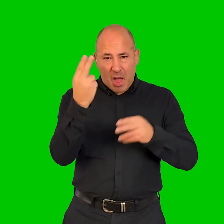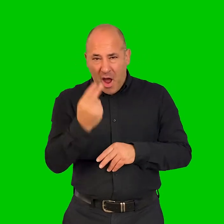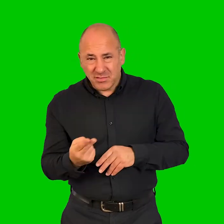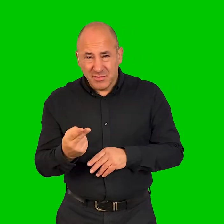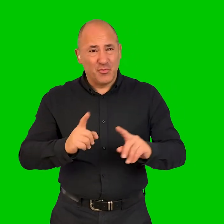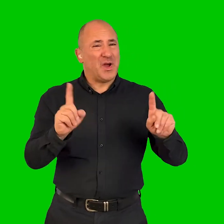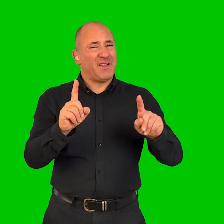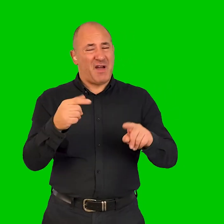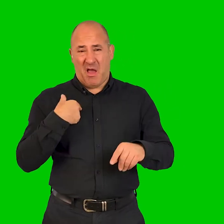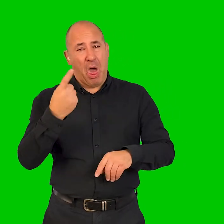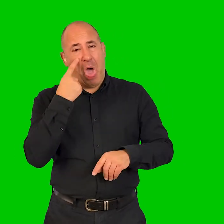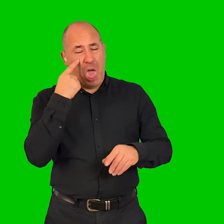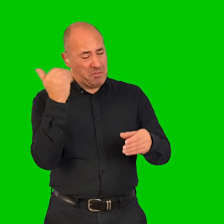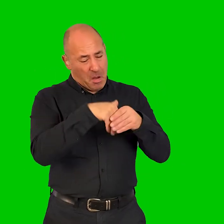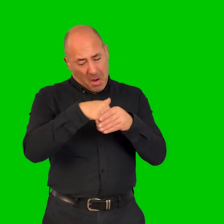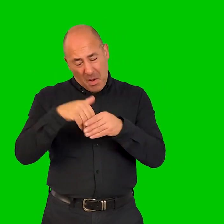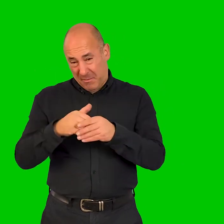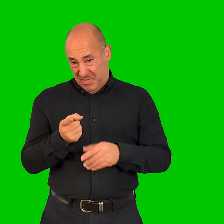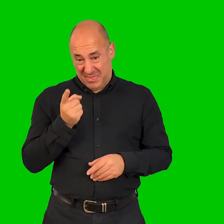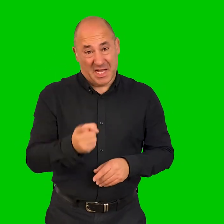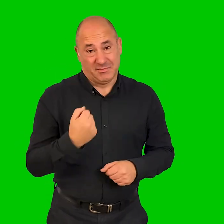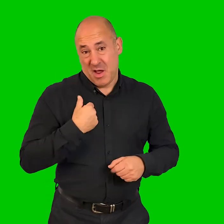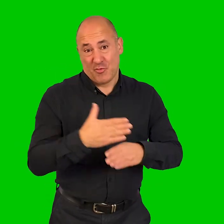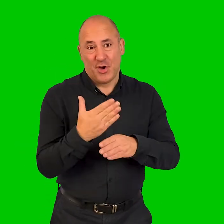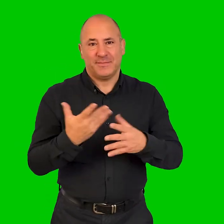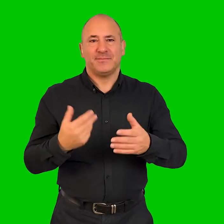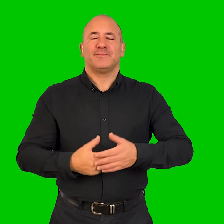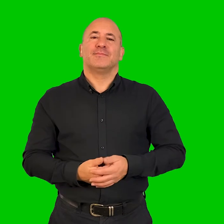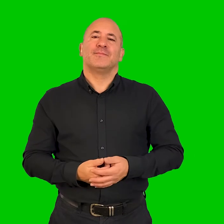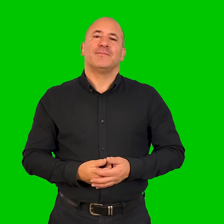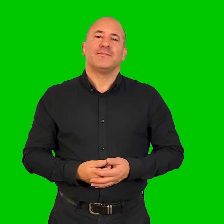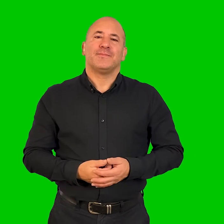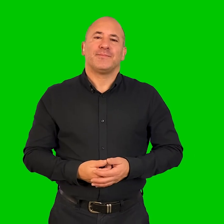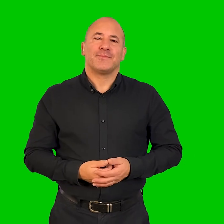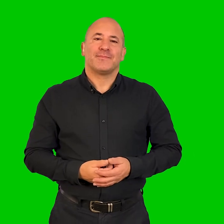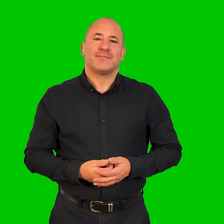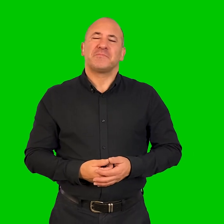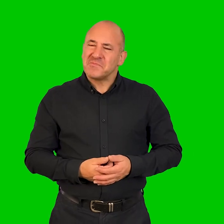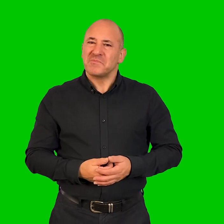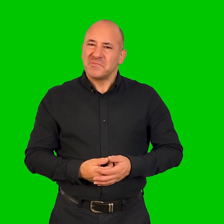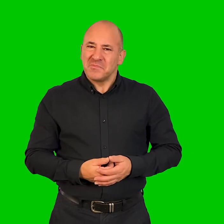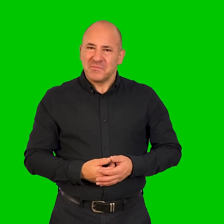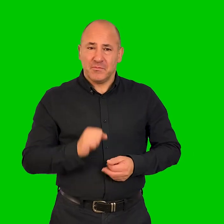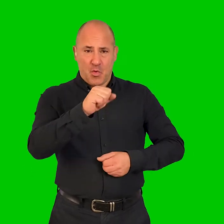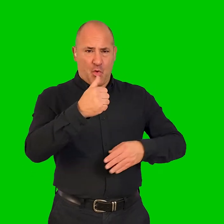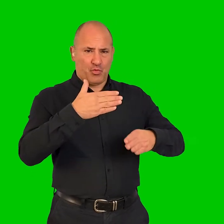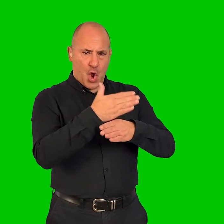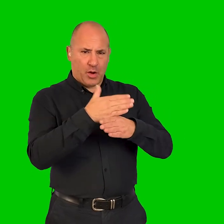visual art, you name it, I'll have a crack at it, and that's it, really. How did Access Figure,